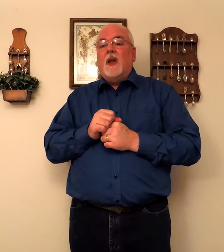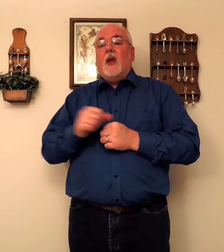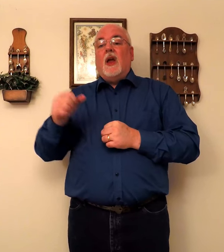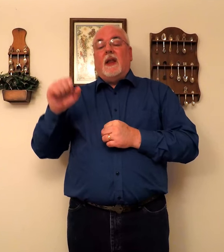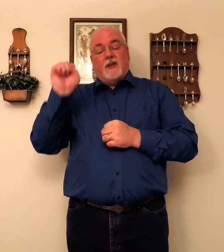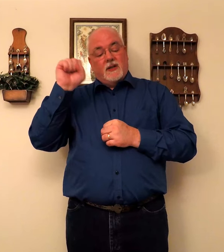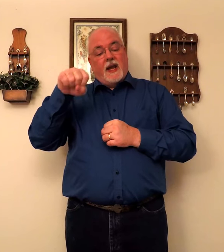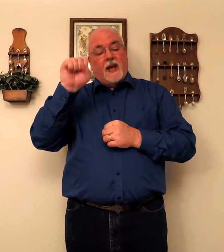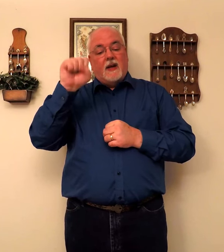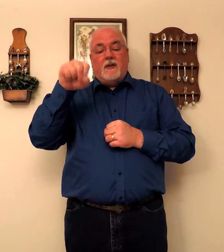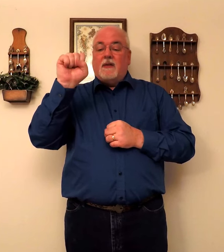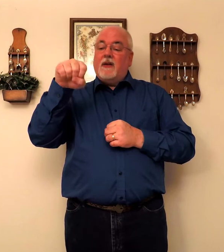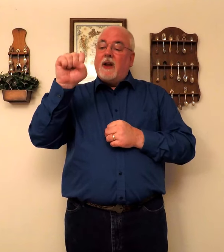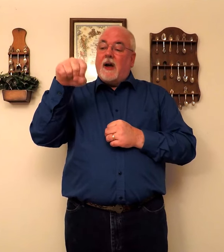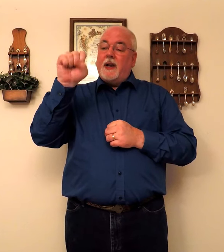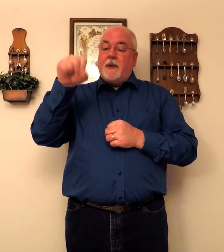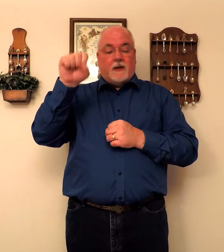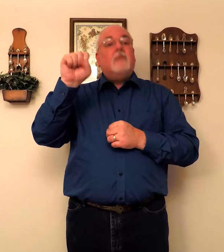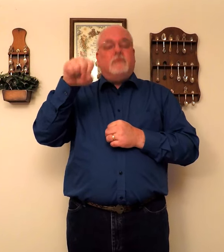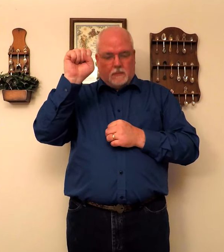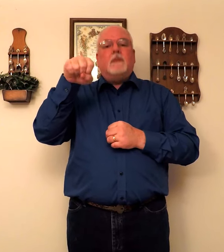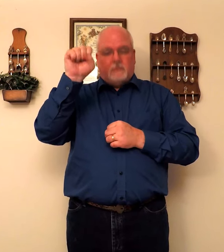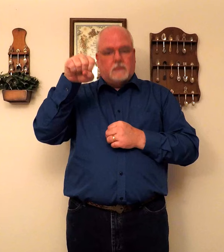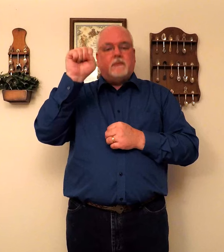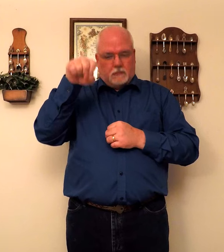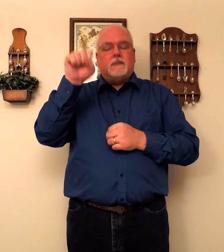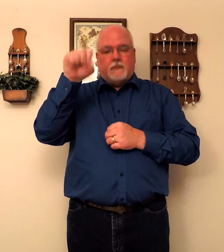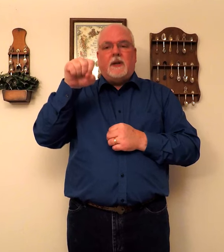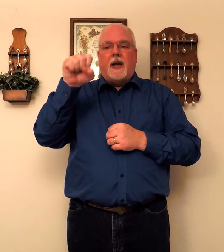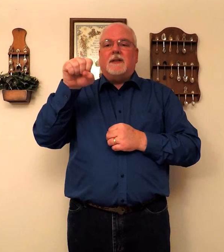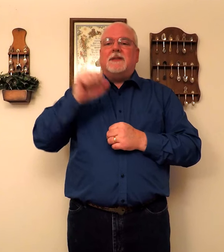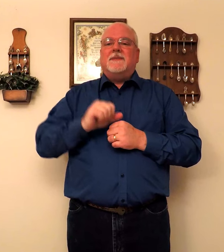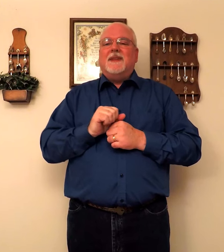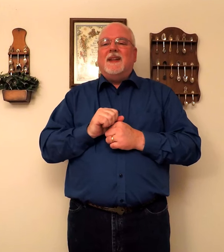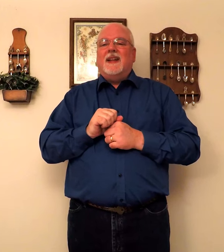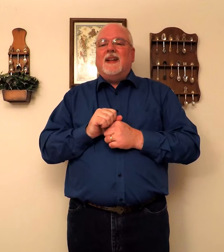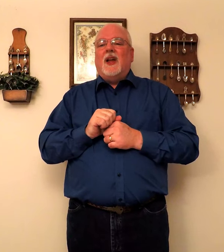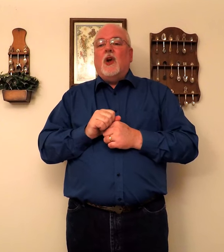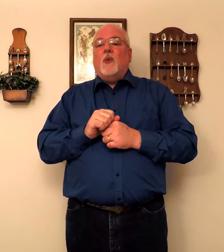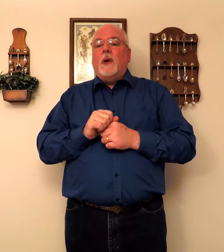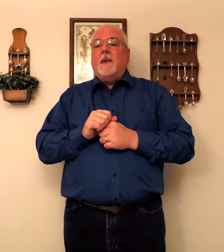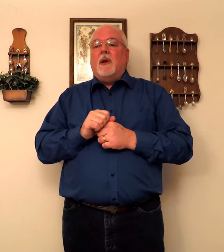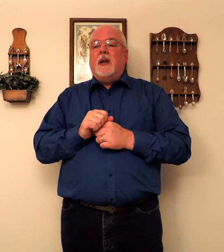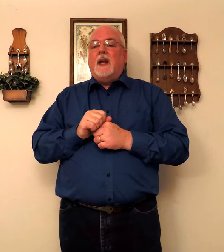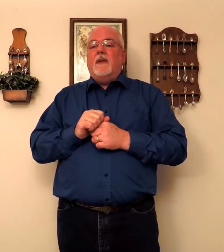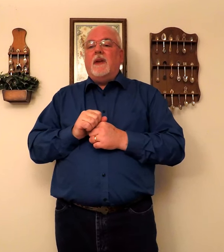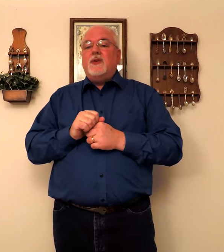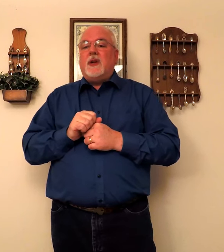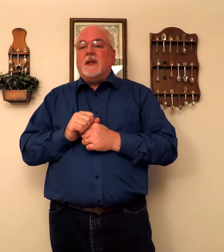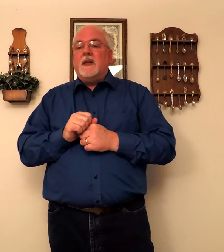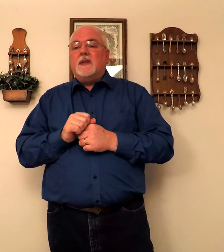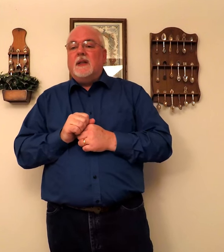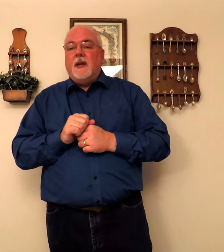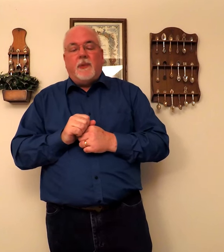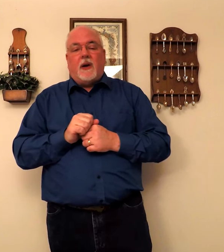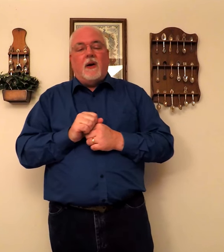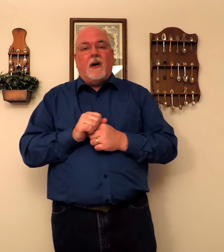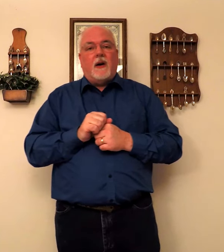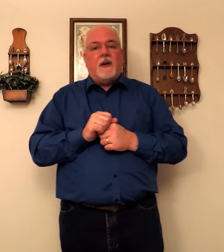Just a hand nodding. Yes. We believe in Jesus deep in our heart.